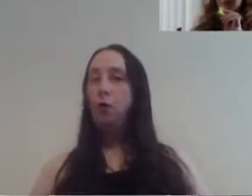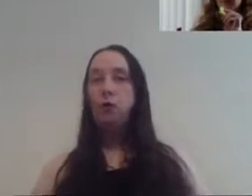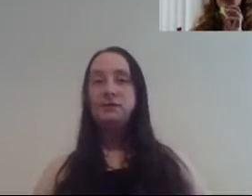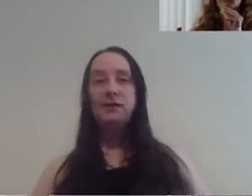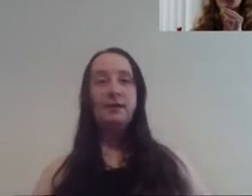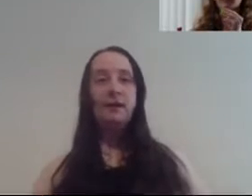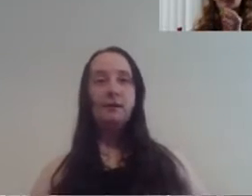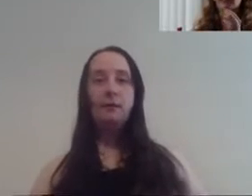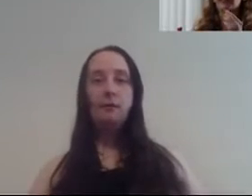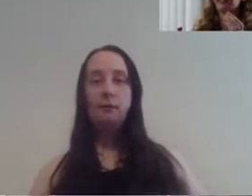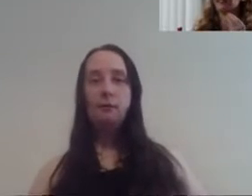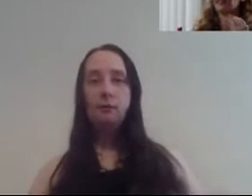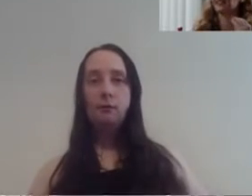oh selena selena